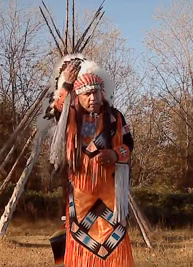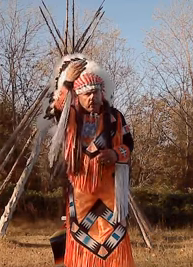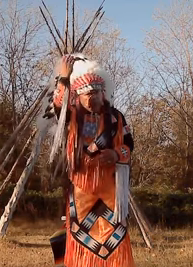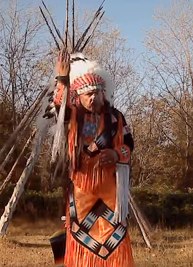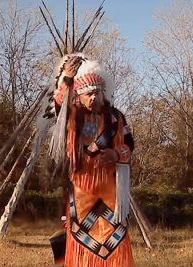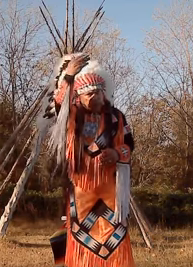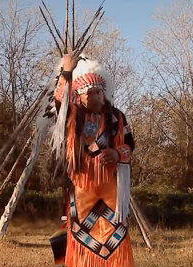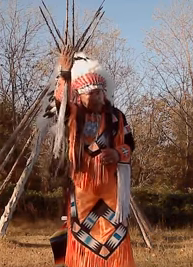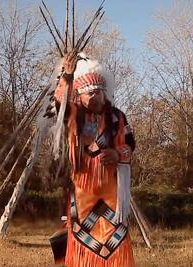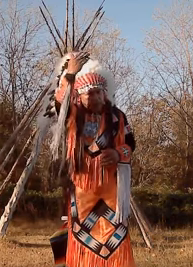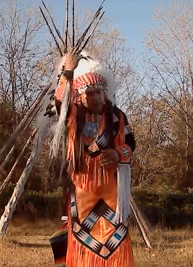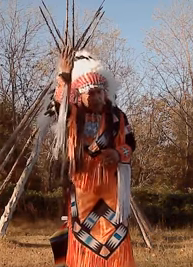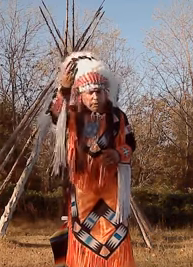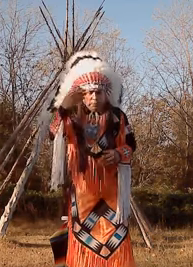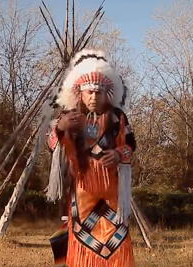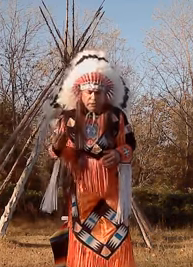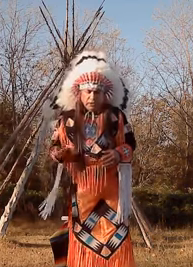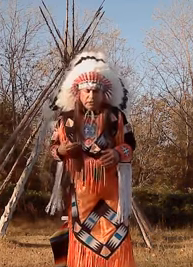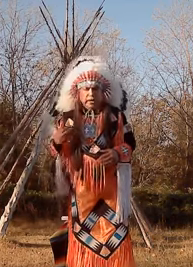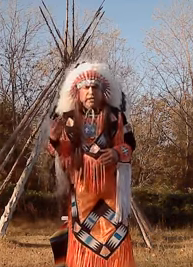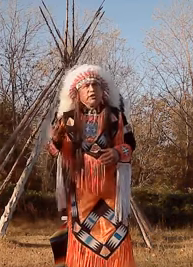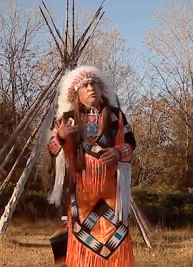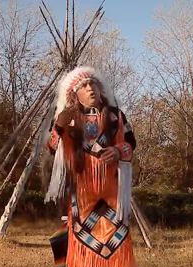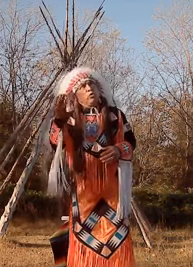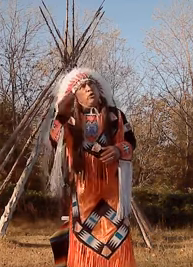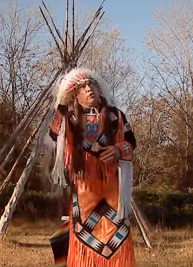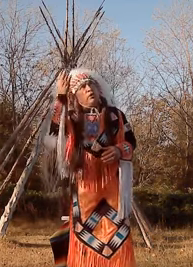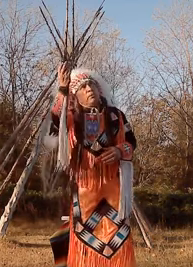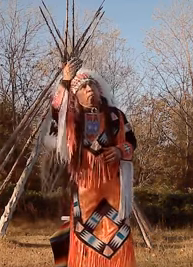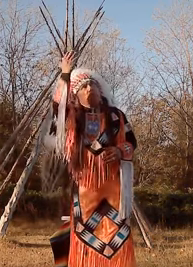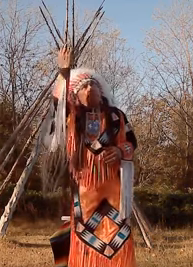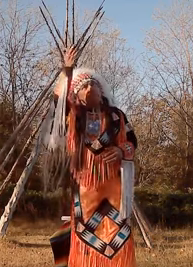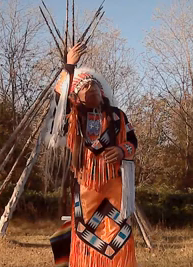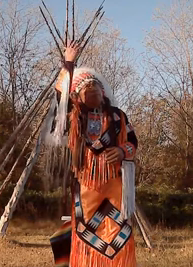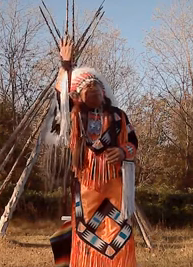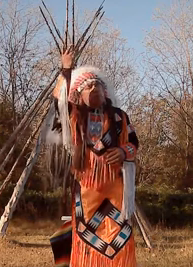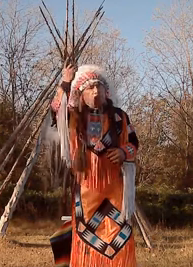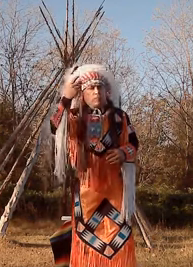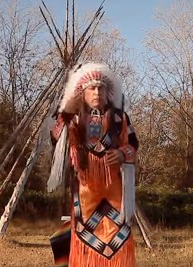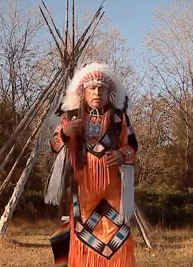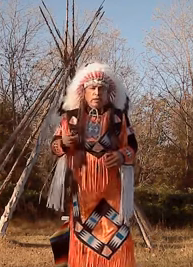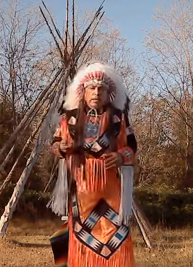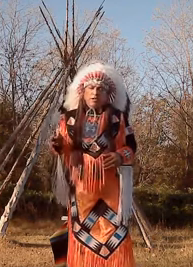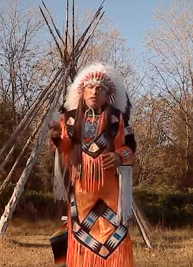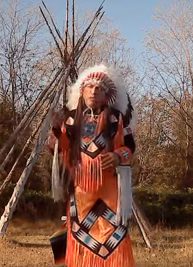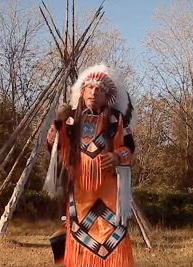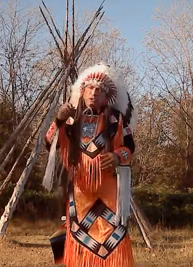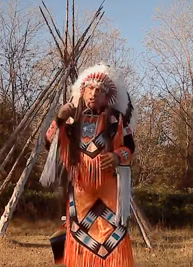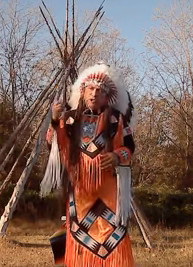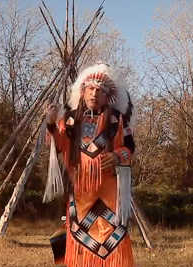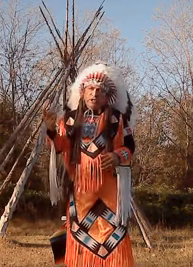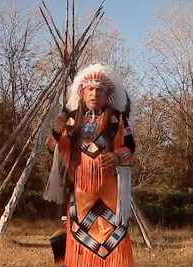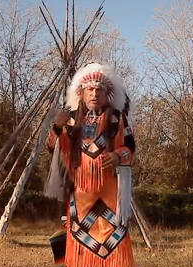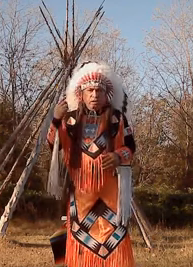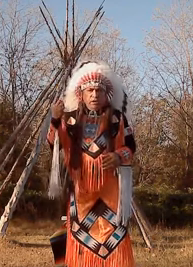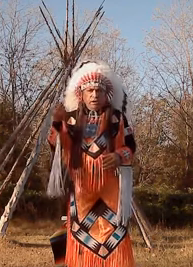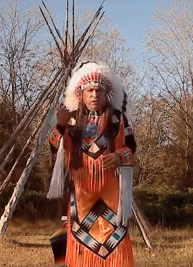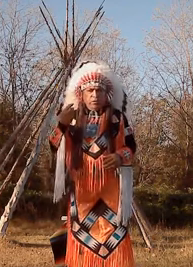up going up just like that smoke goes up and sometimes they'll use that to